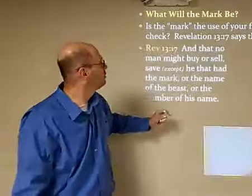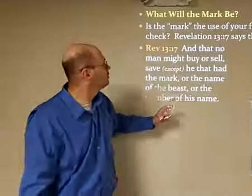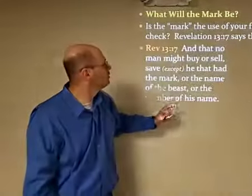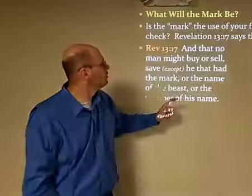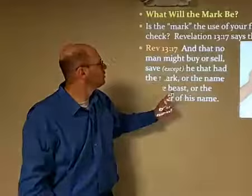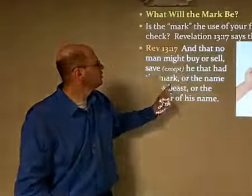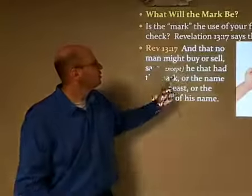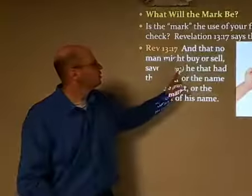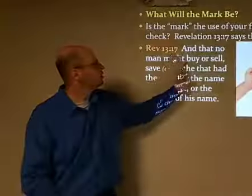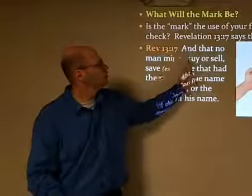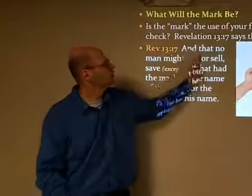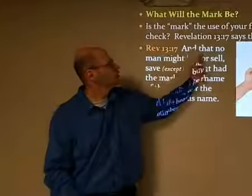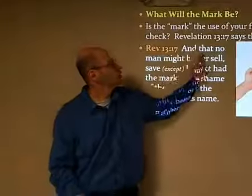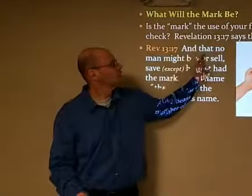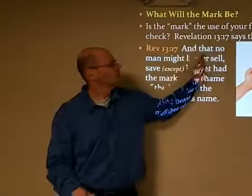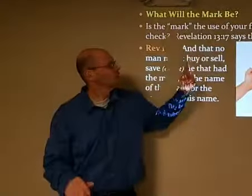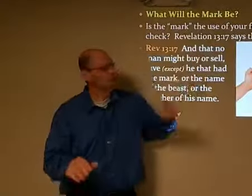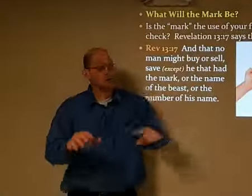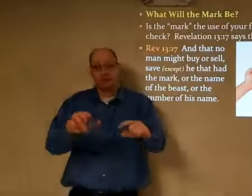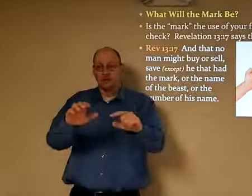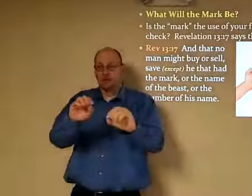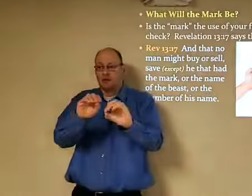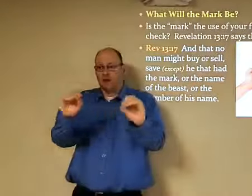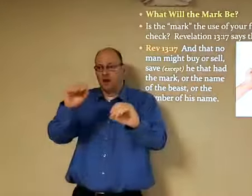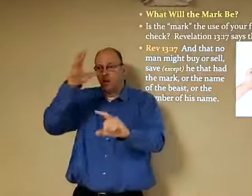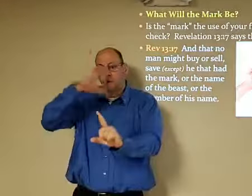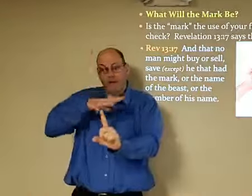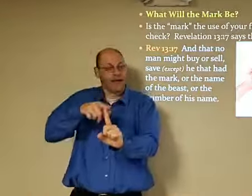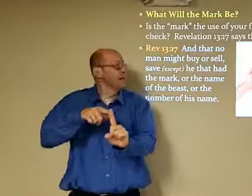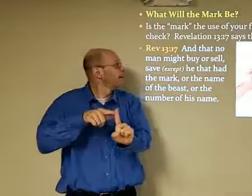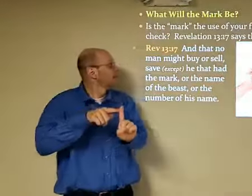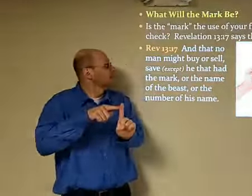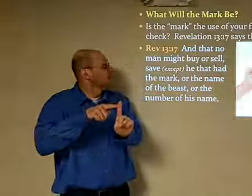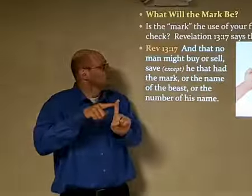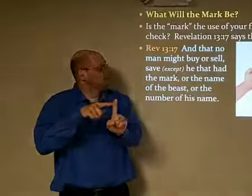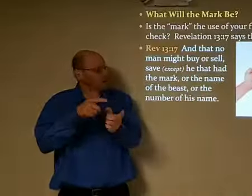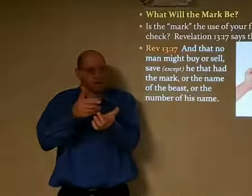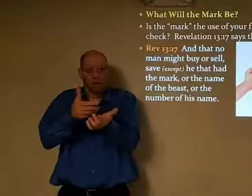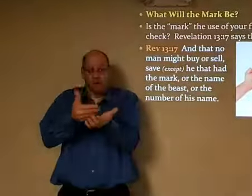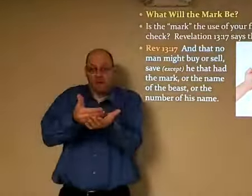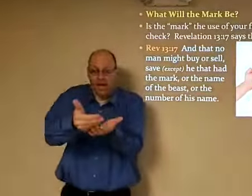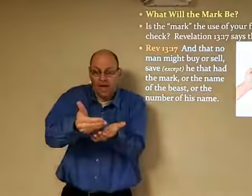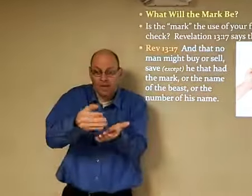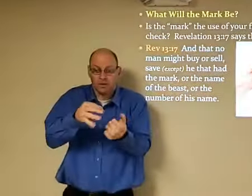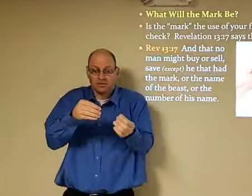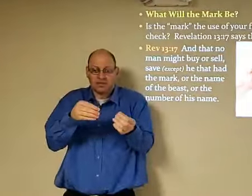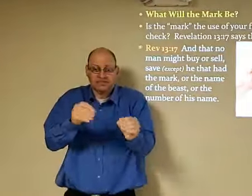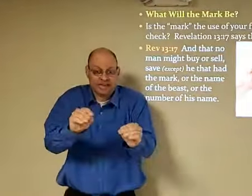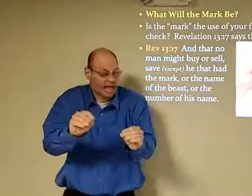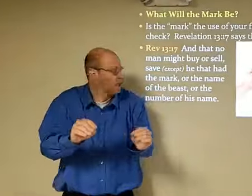and that no man might buy or sell